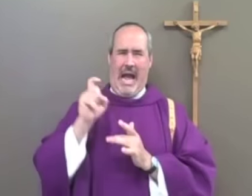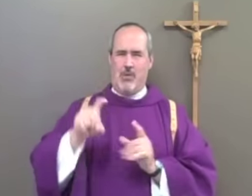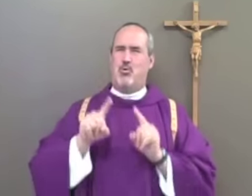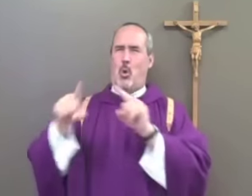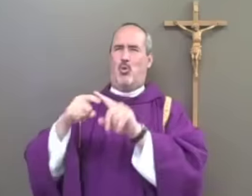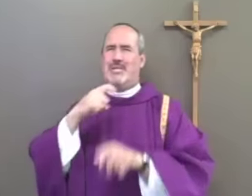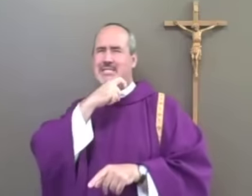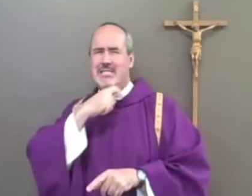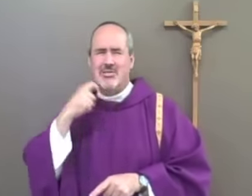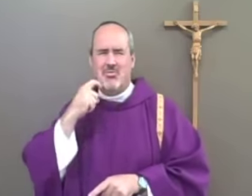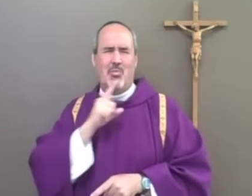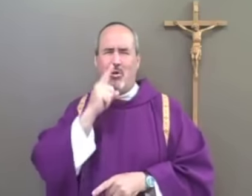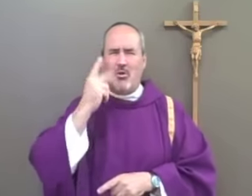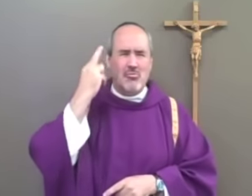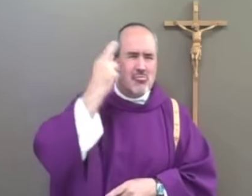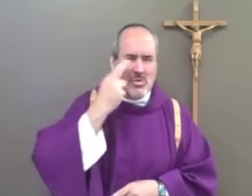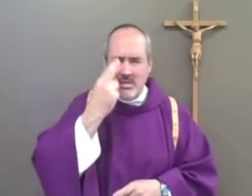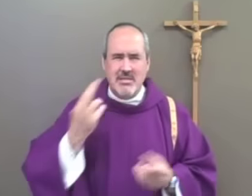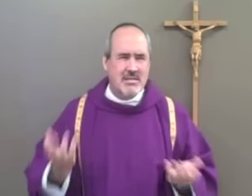Now why would Jesus have to go to the desert?